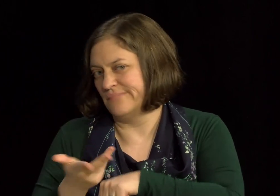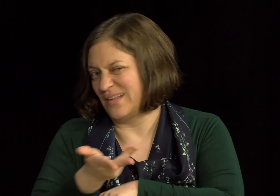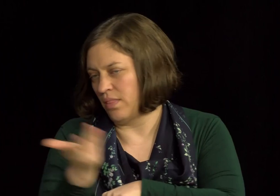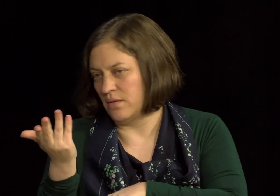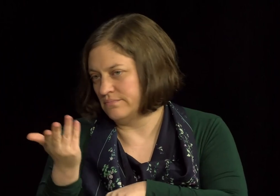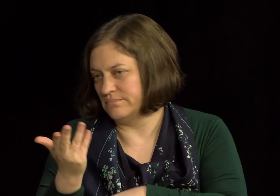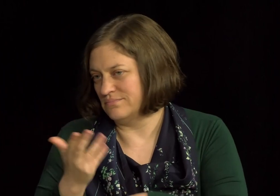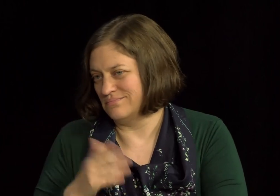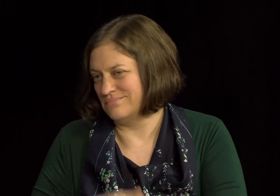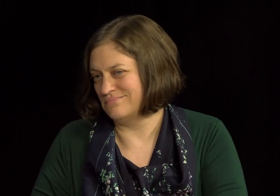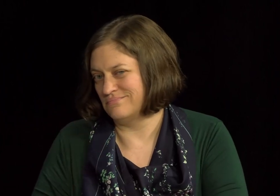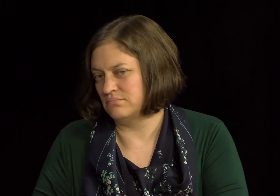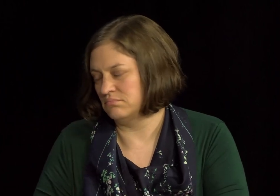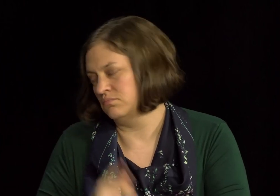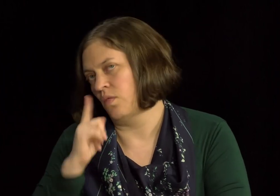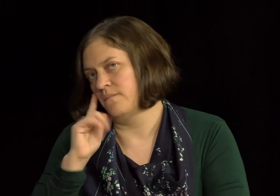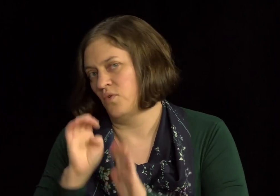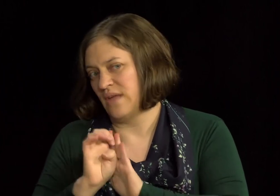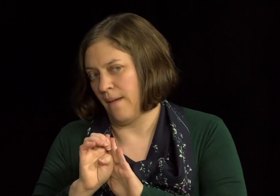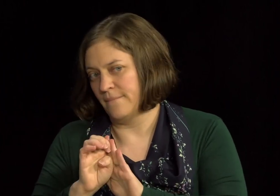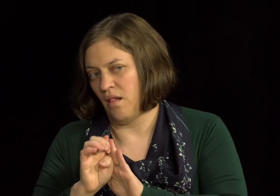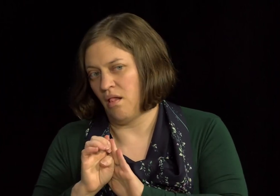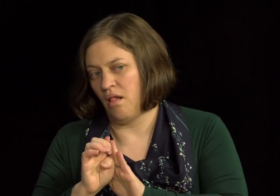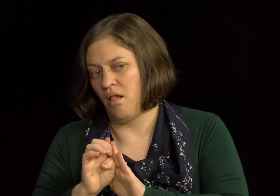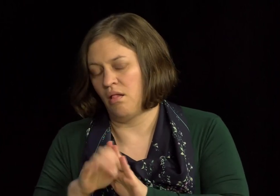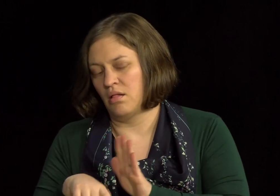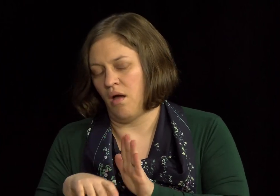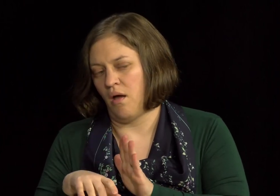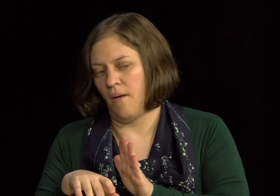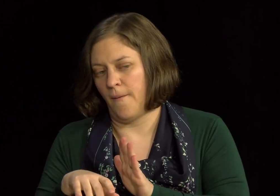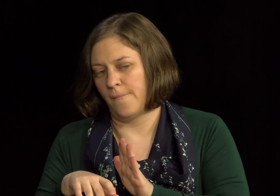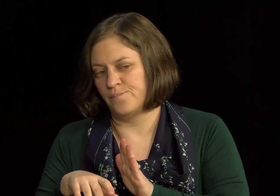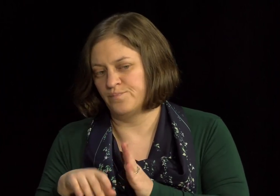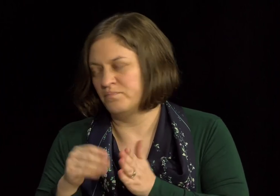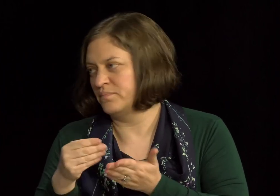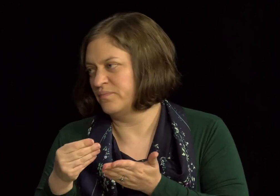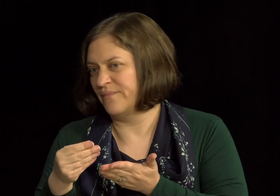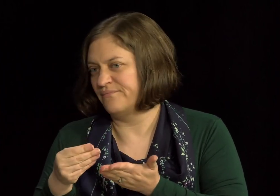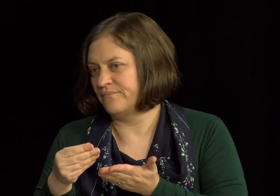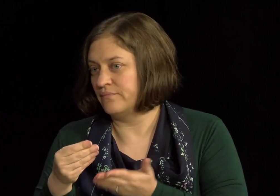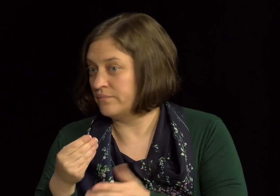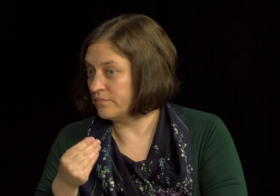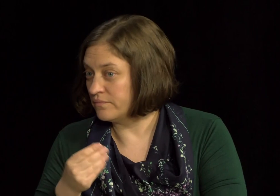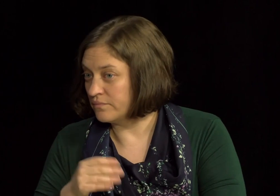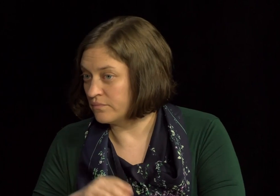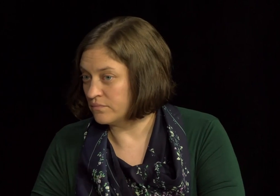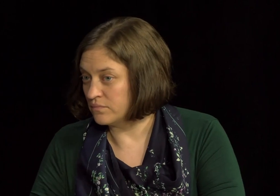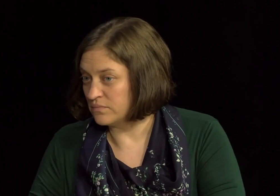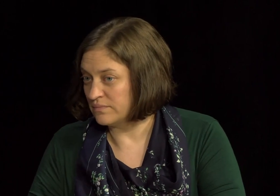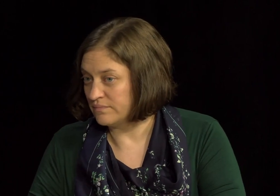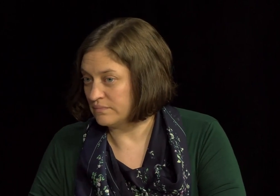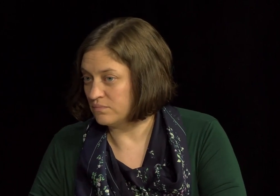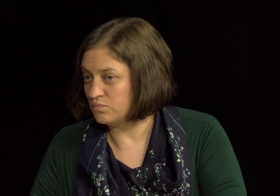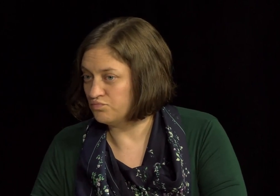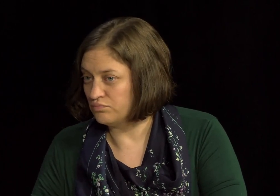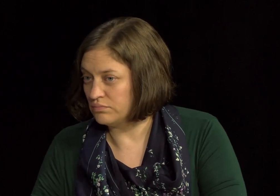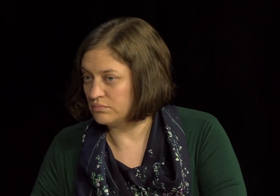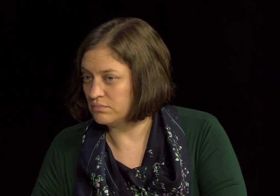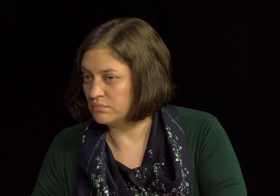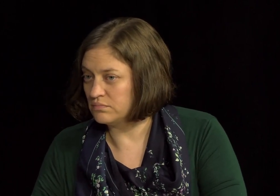um, or that even if the cost isn't an issue, that they may not be available, so. Are there grants available through the state to get some of this